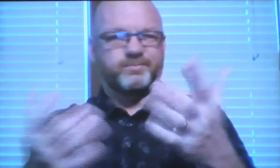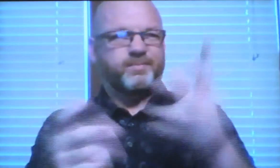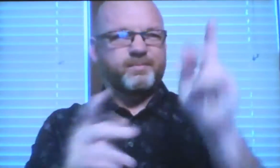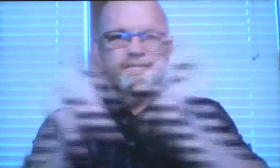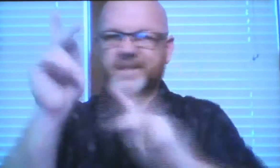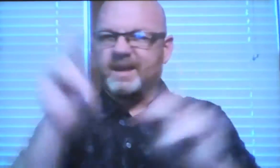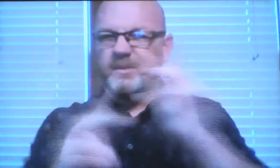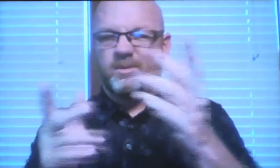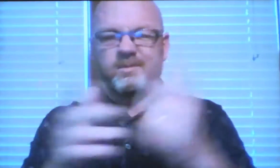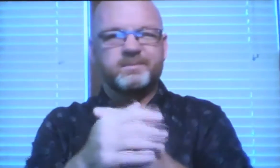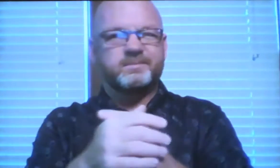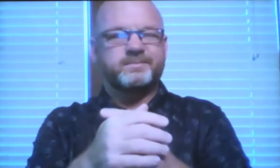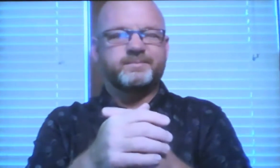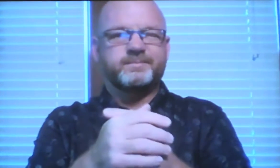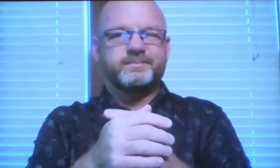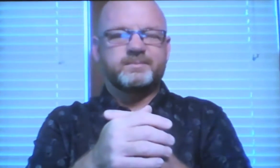They were just people like we are.